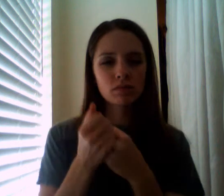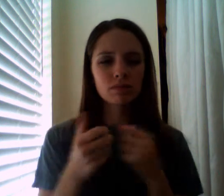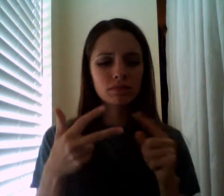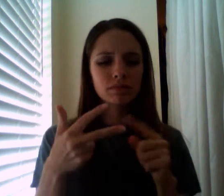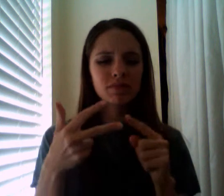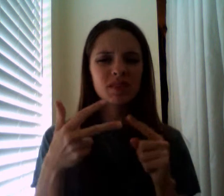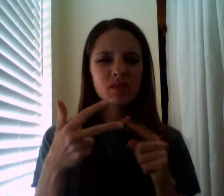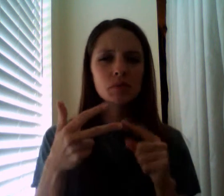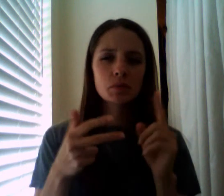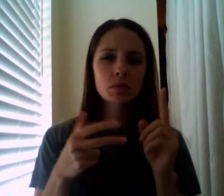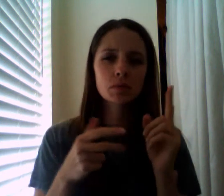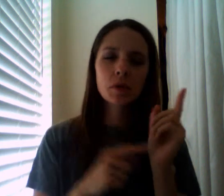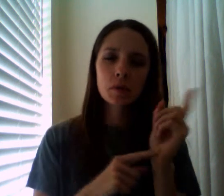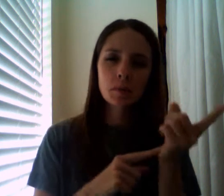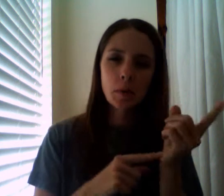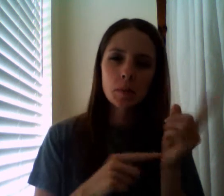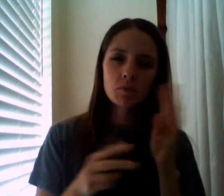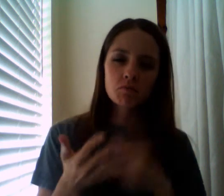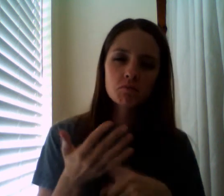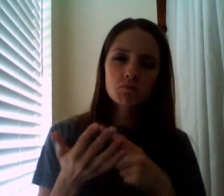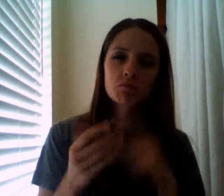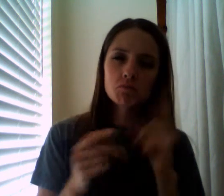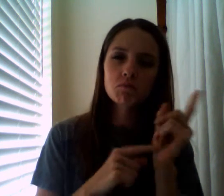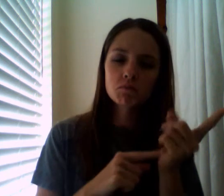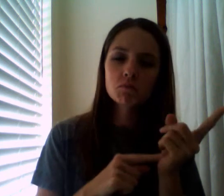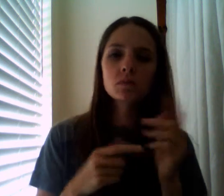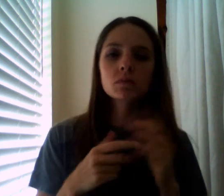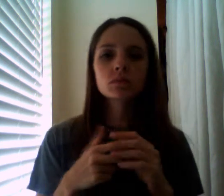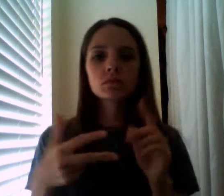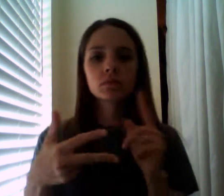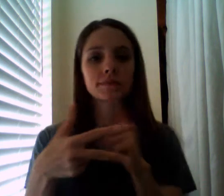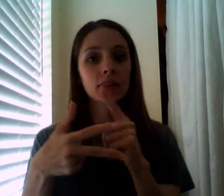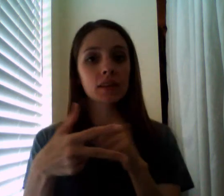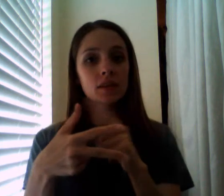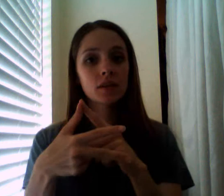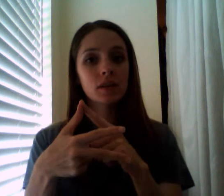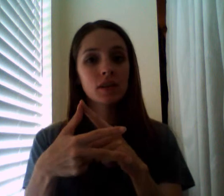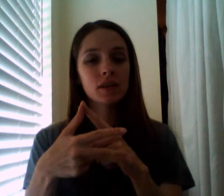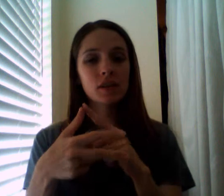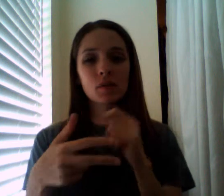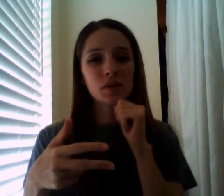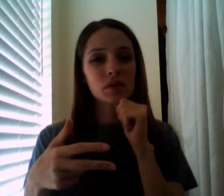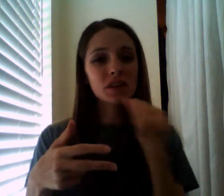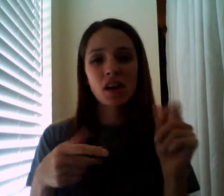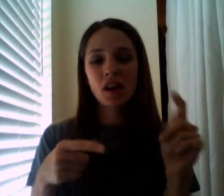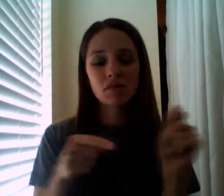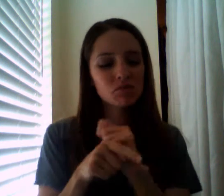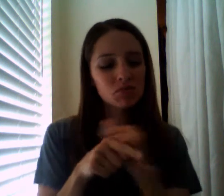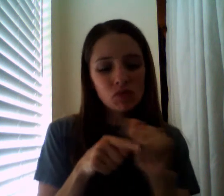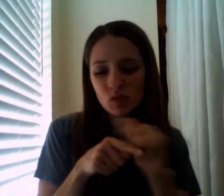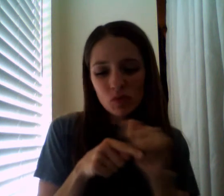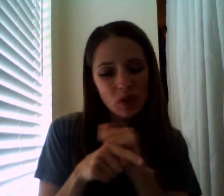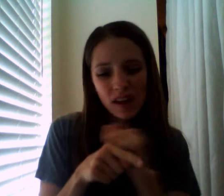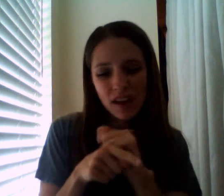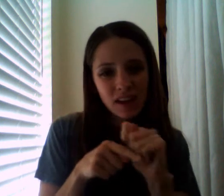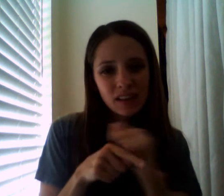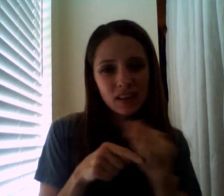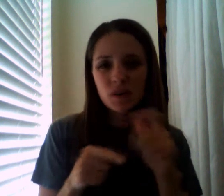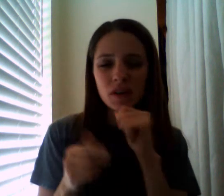all right they were poorly trained and